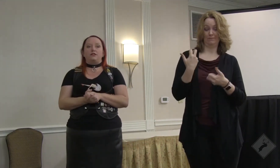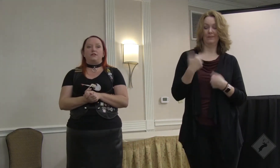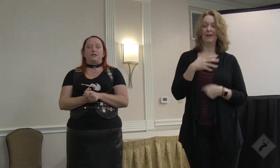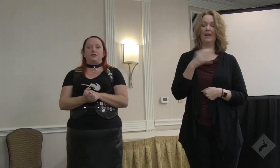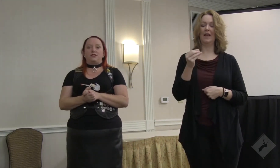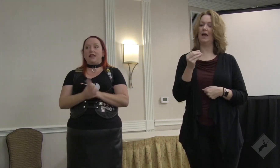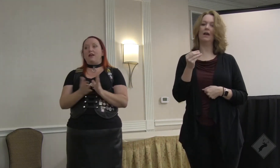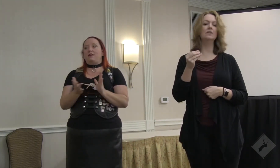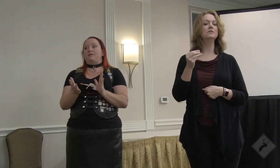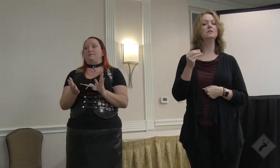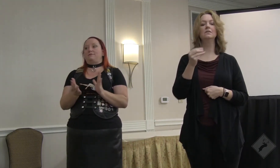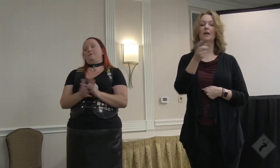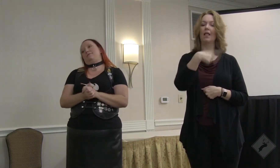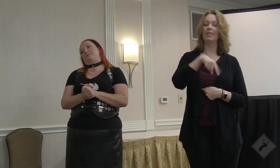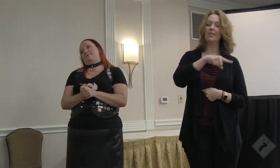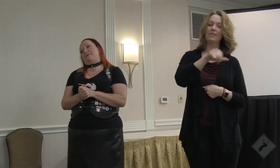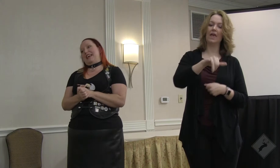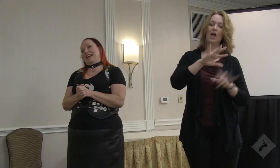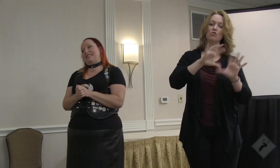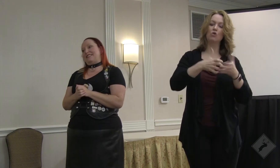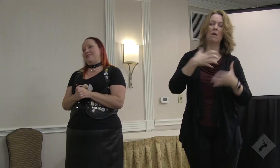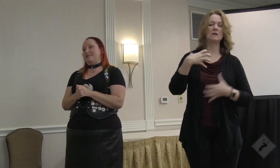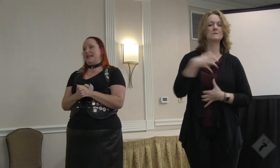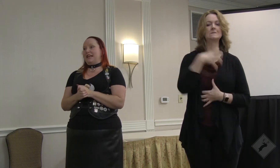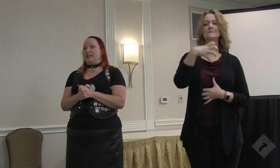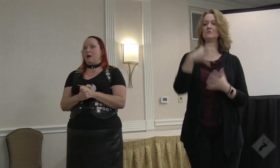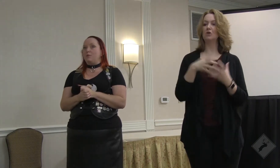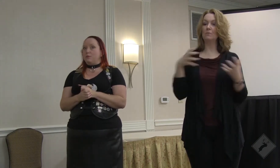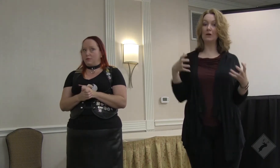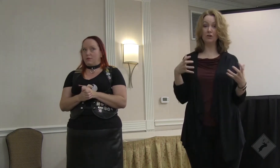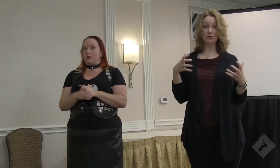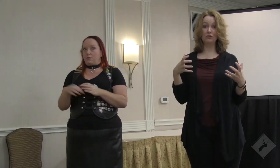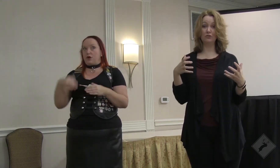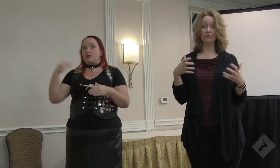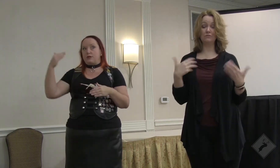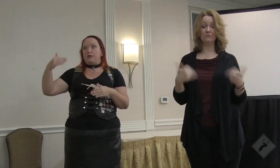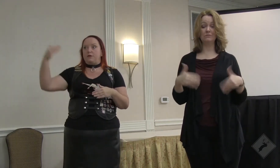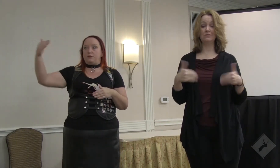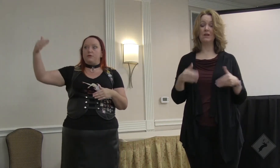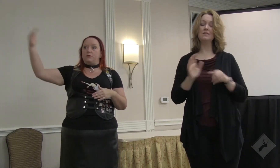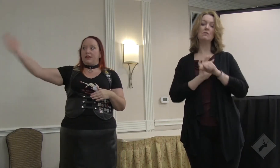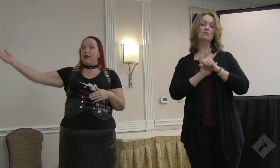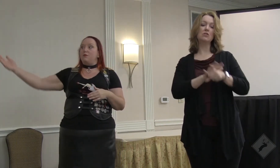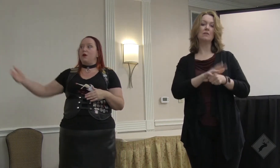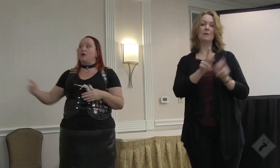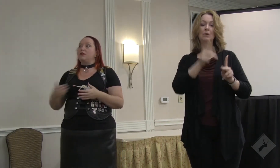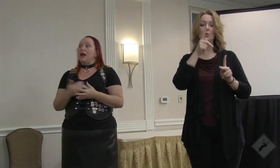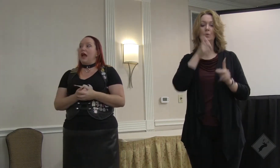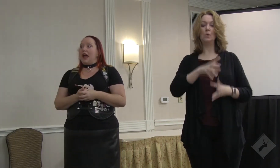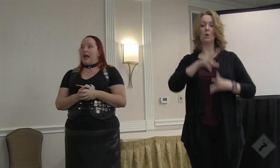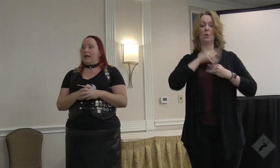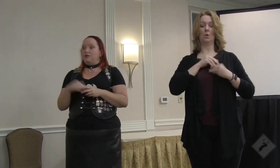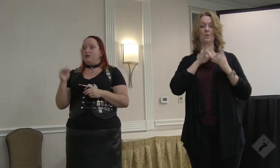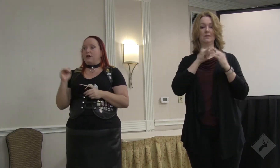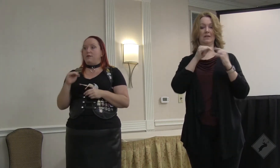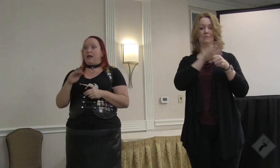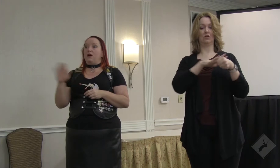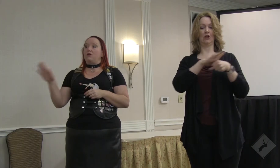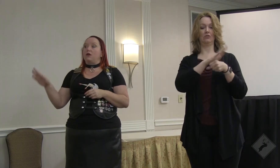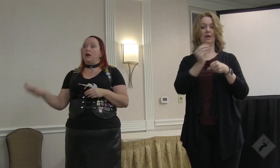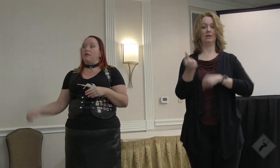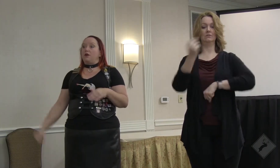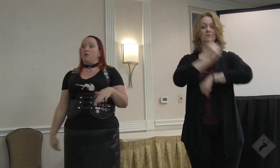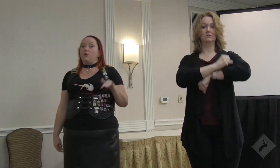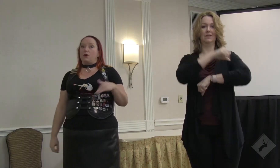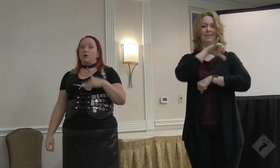they raised such a stink that they ended up pressuring the people who own the campground and shut them